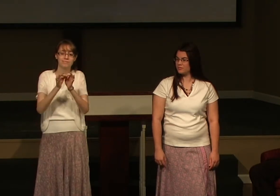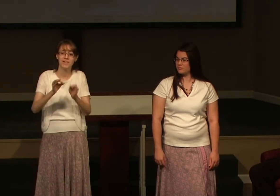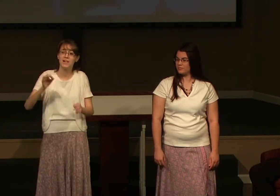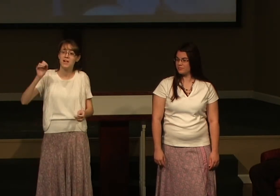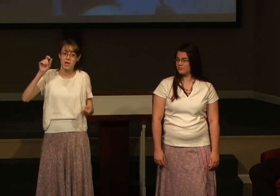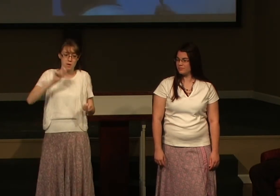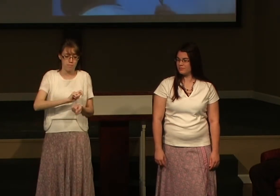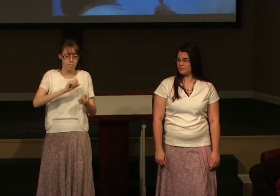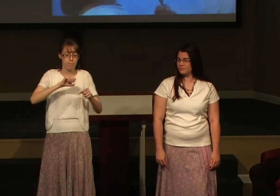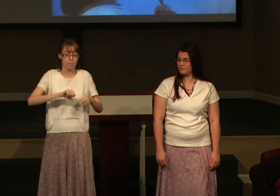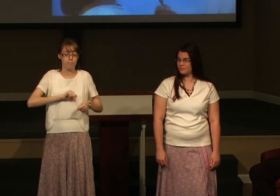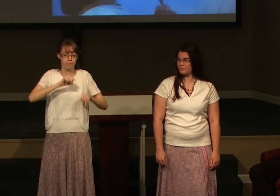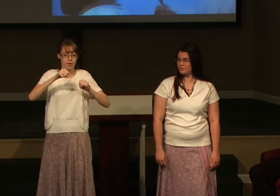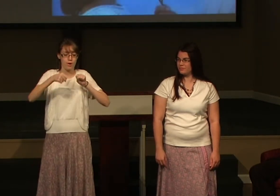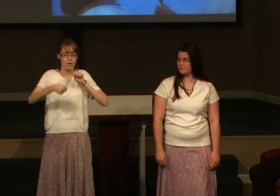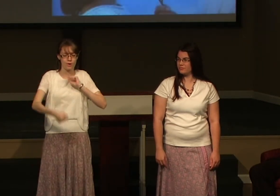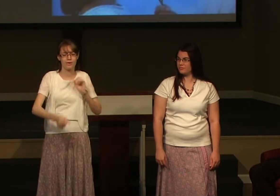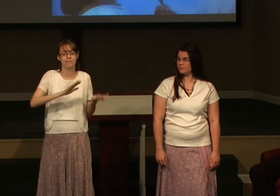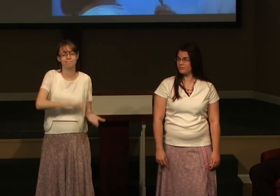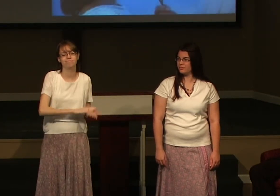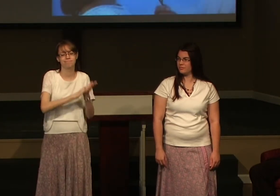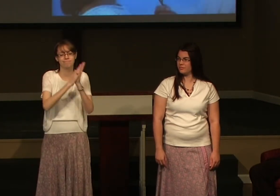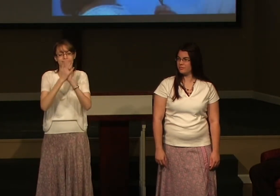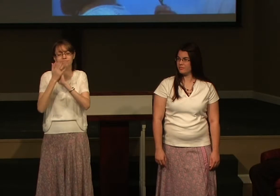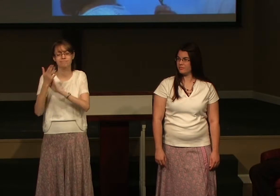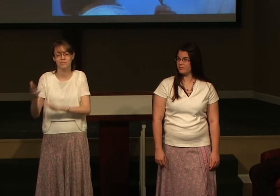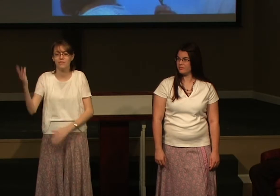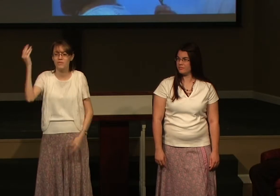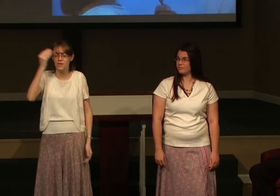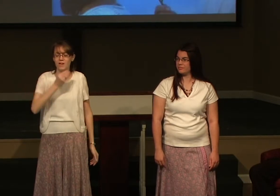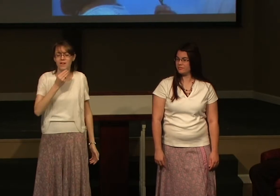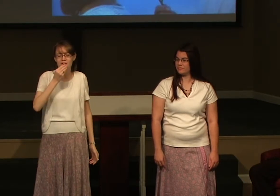broken into beautiful.